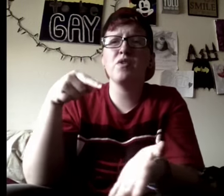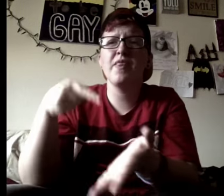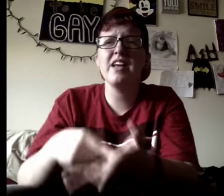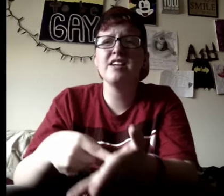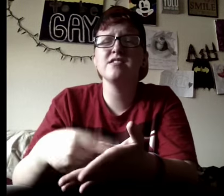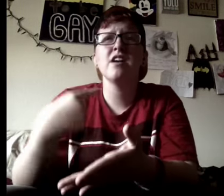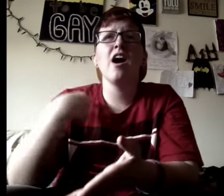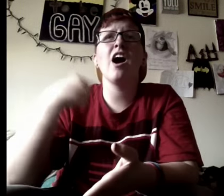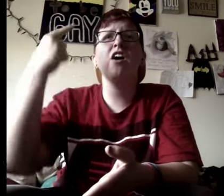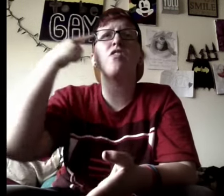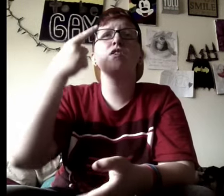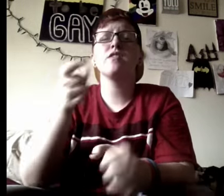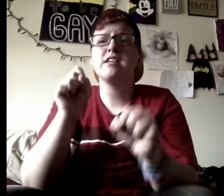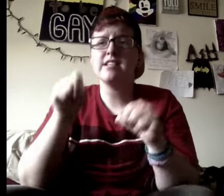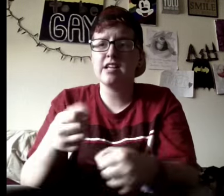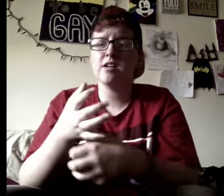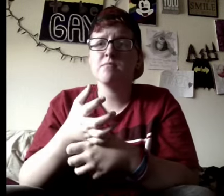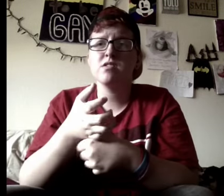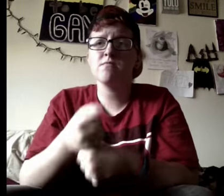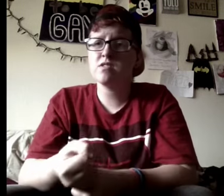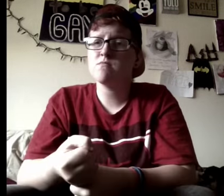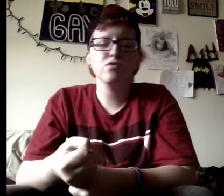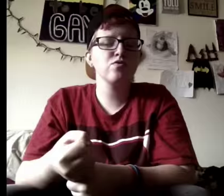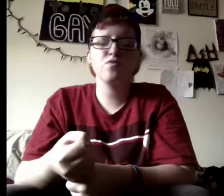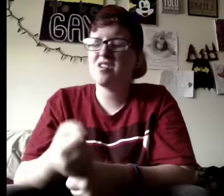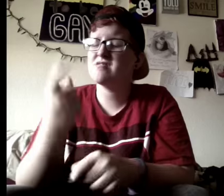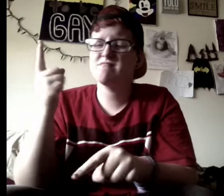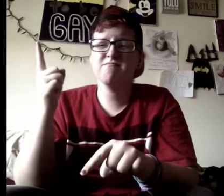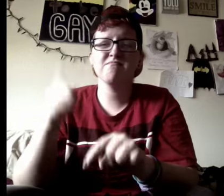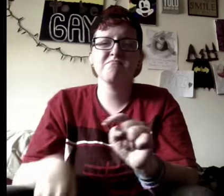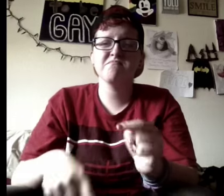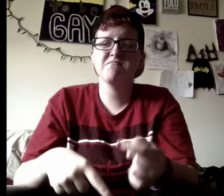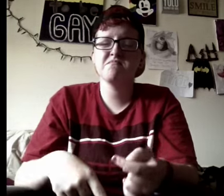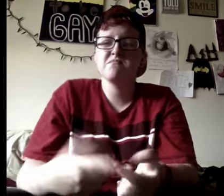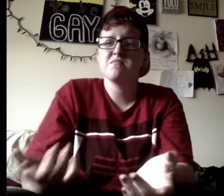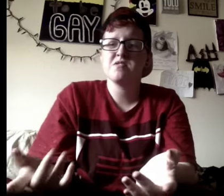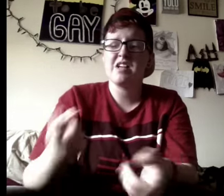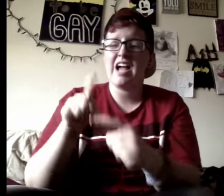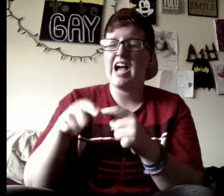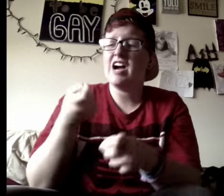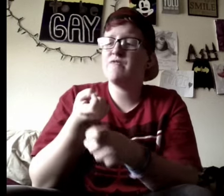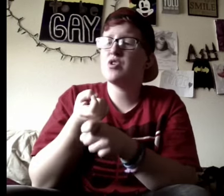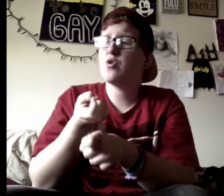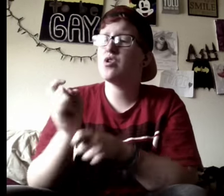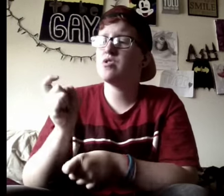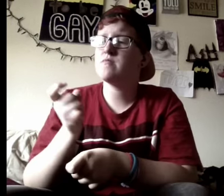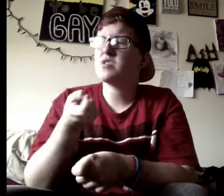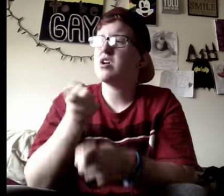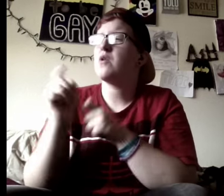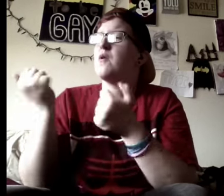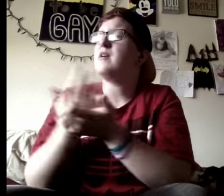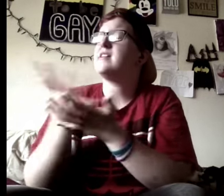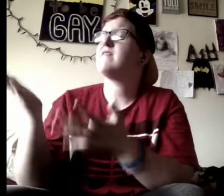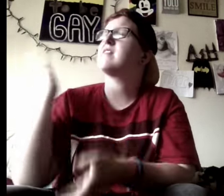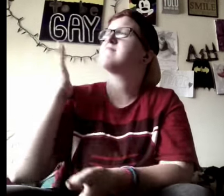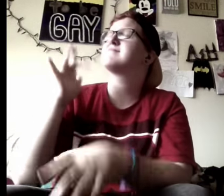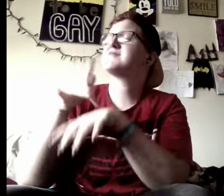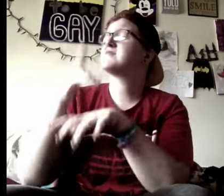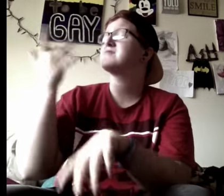do this? I was thinking that you could be trusted. Did you have to ruin what was shining?